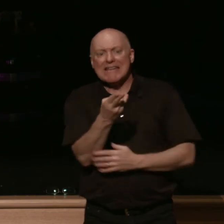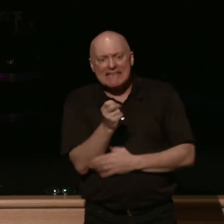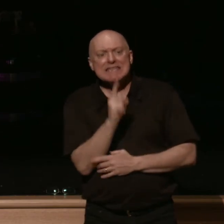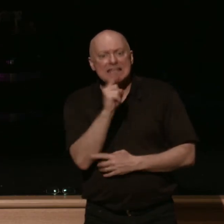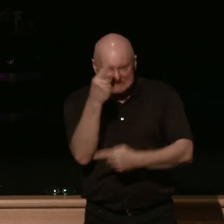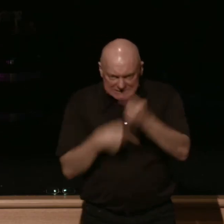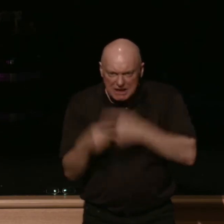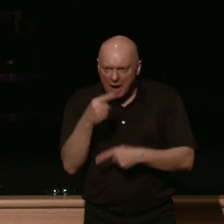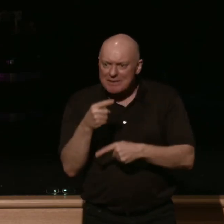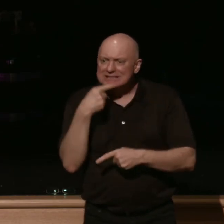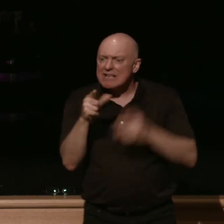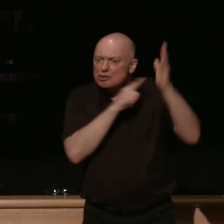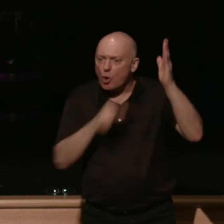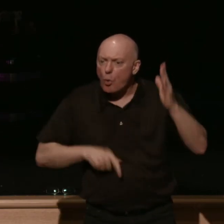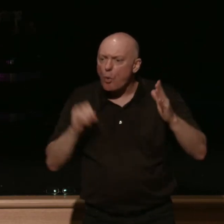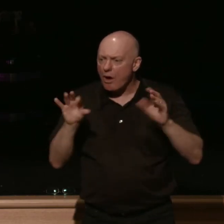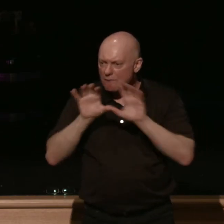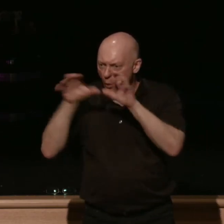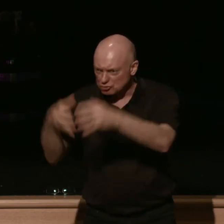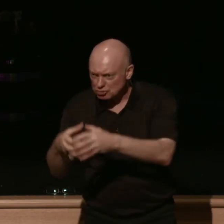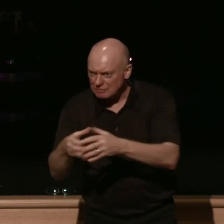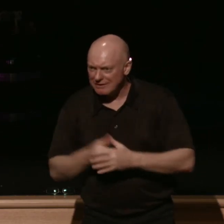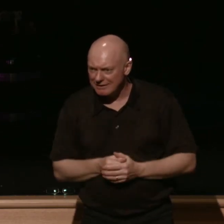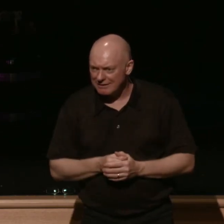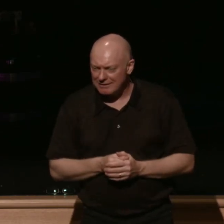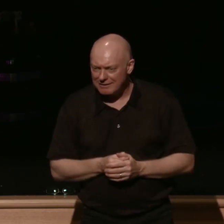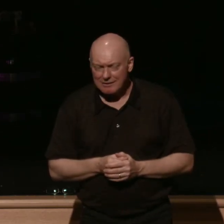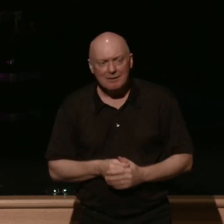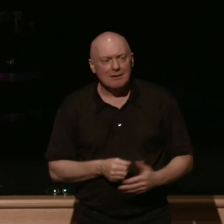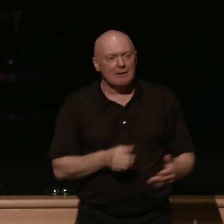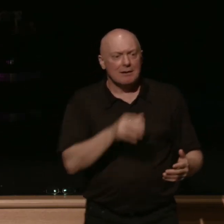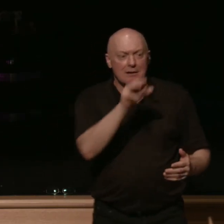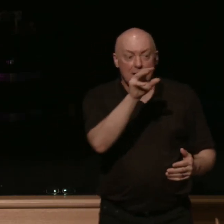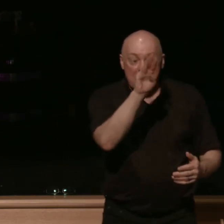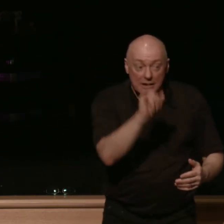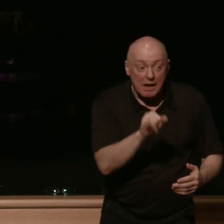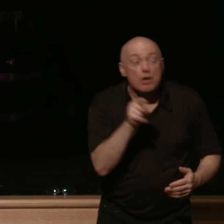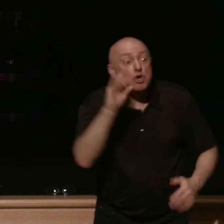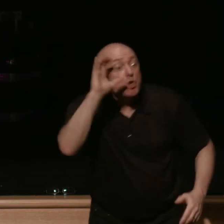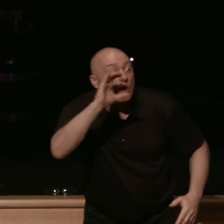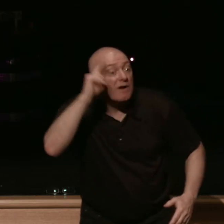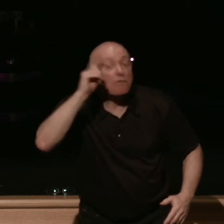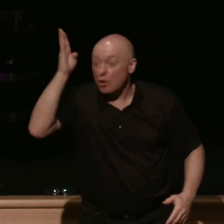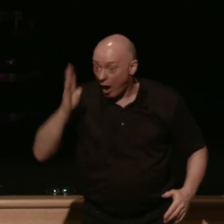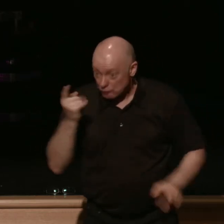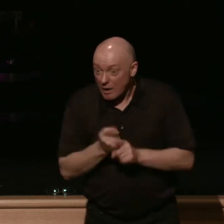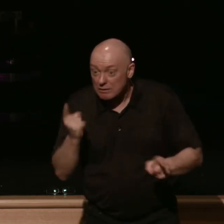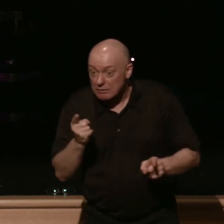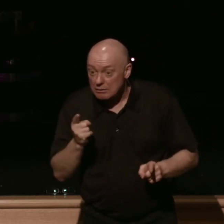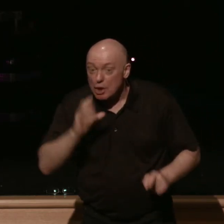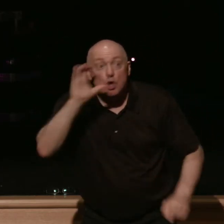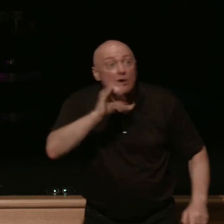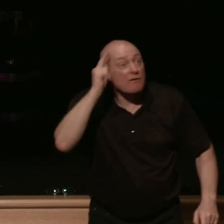says the lord of hosts malachi writes and he says you're looking for the god of justice right you're looking for the god of justice